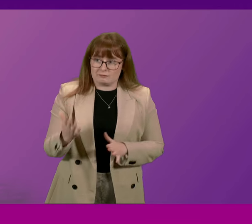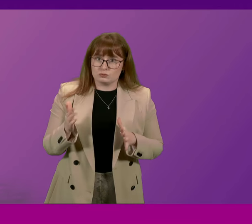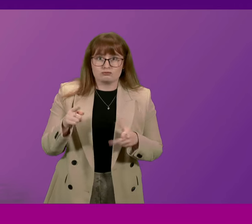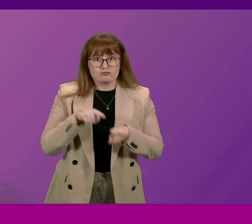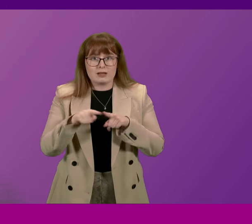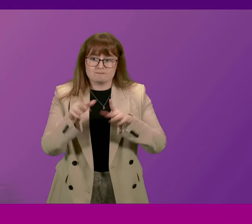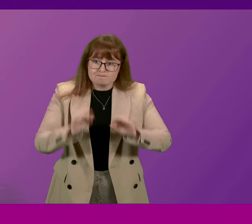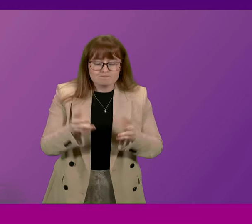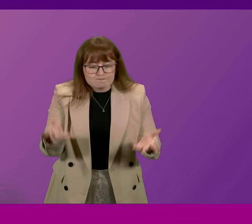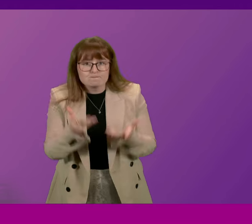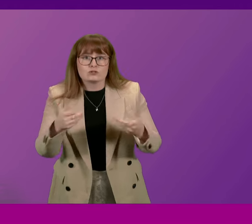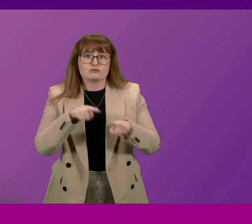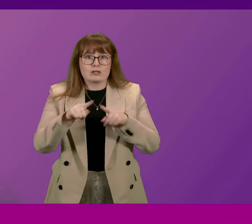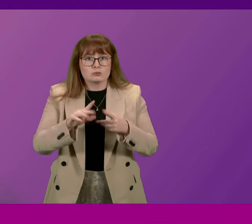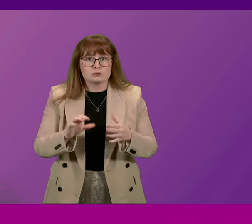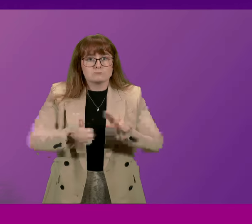and nurturing peace.